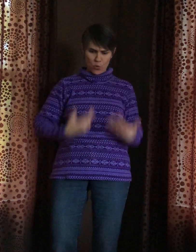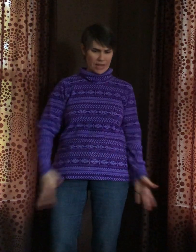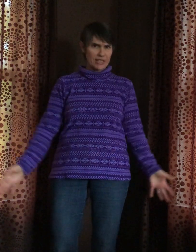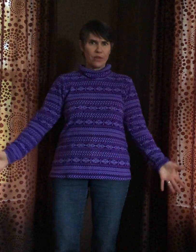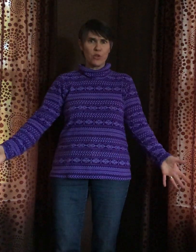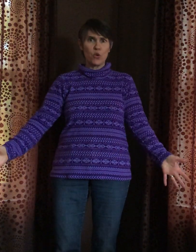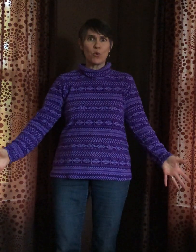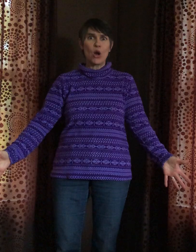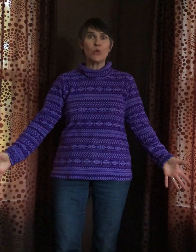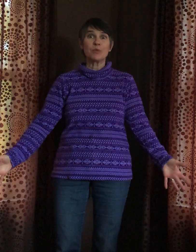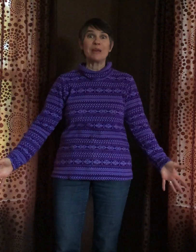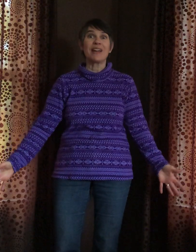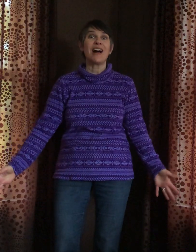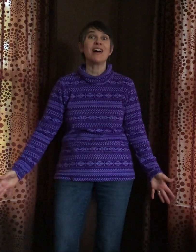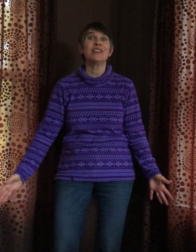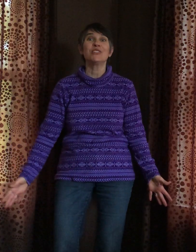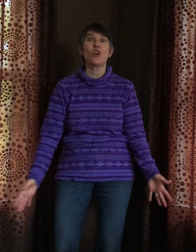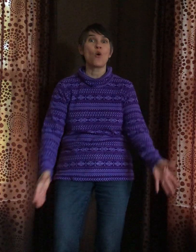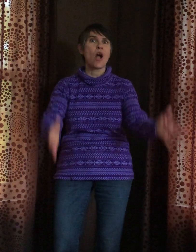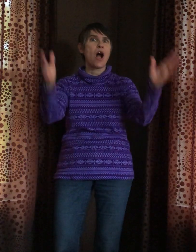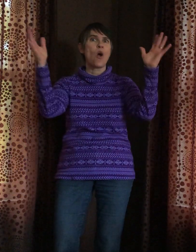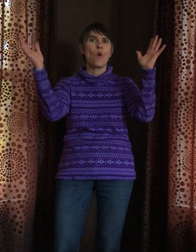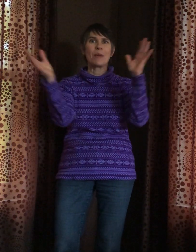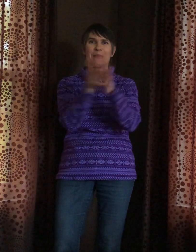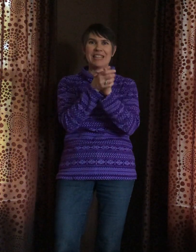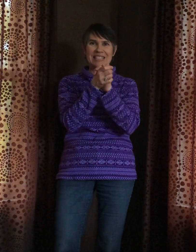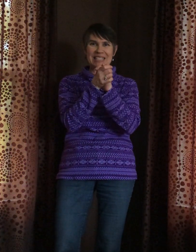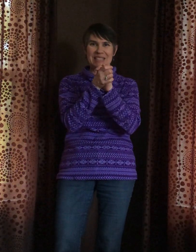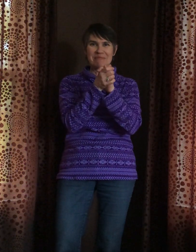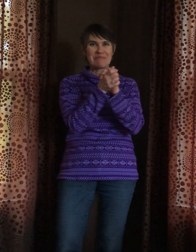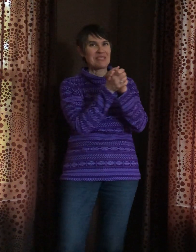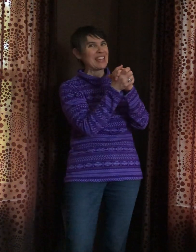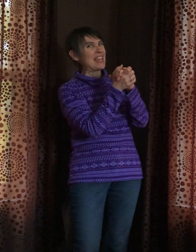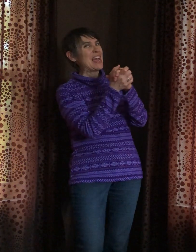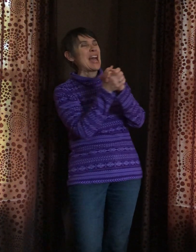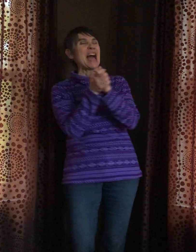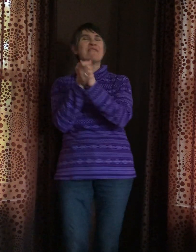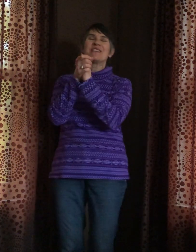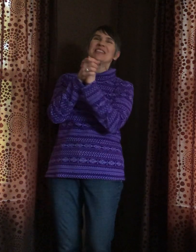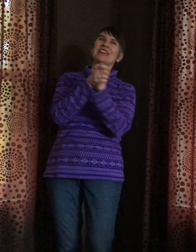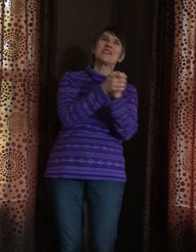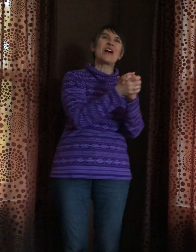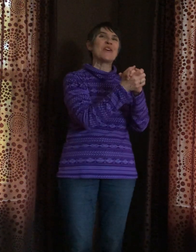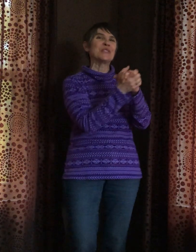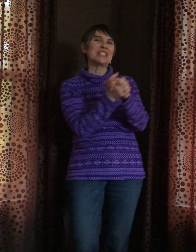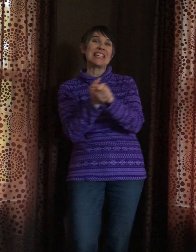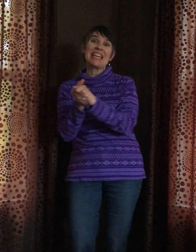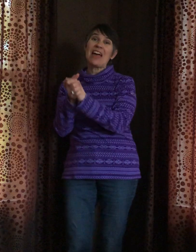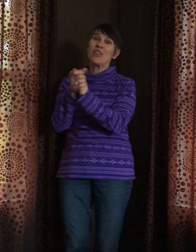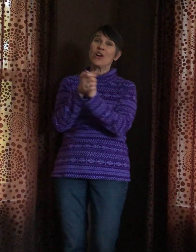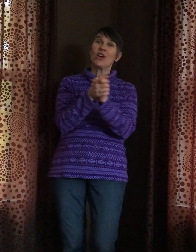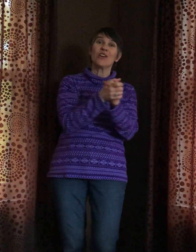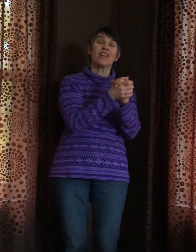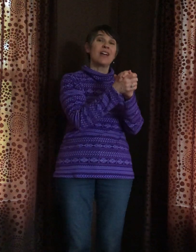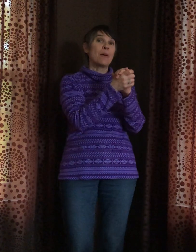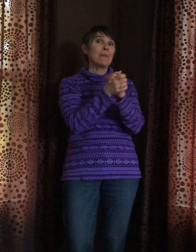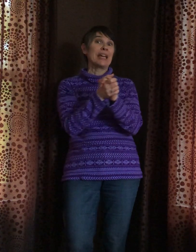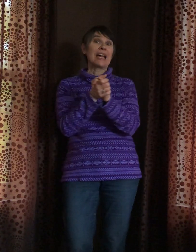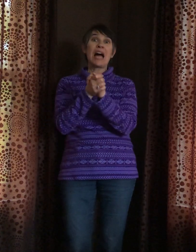rest of you grows because you're all one piece. Everything grows together because